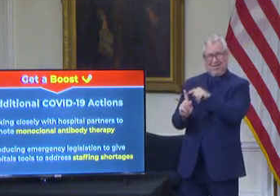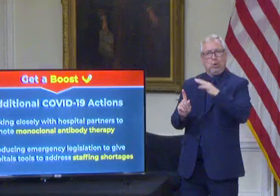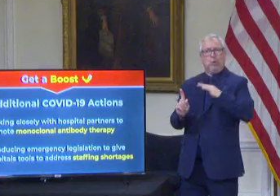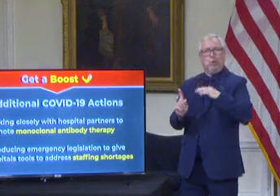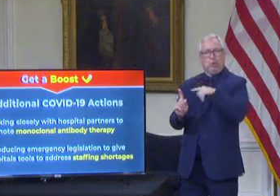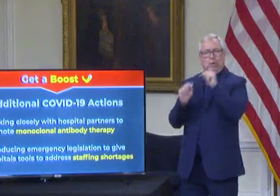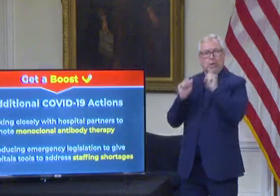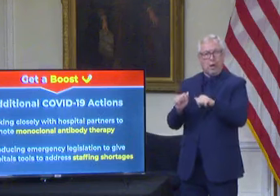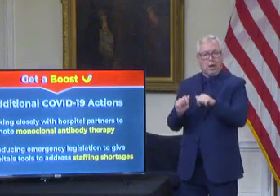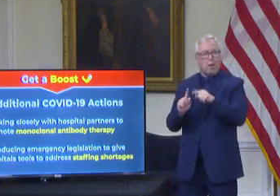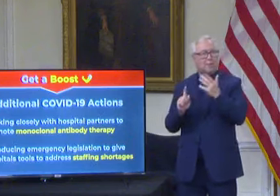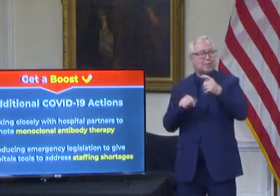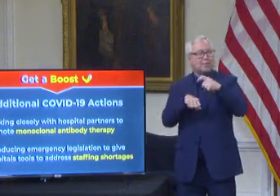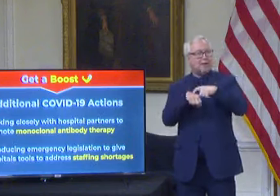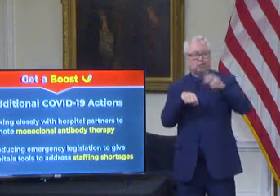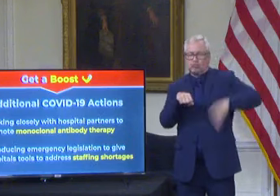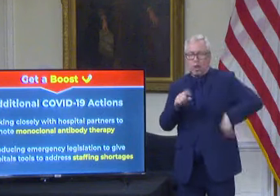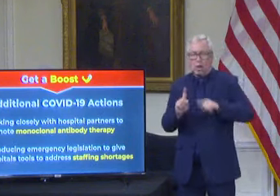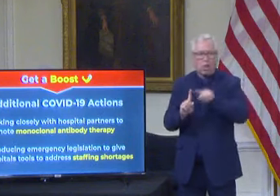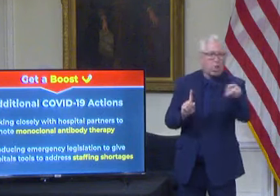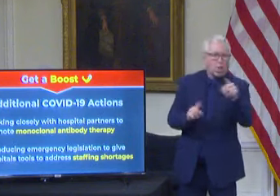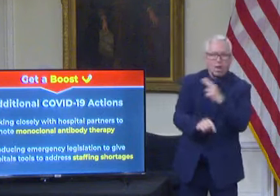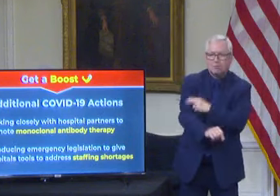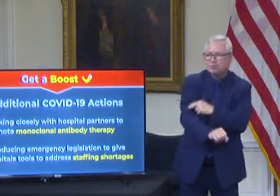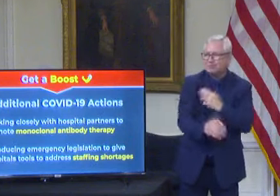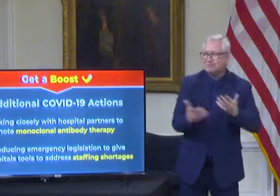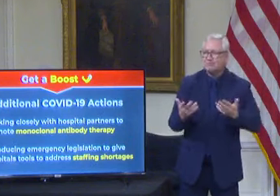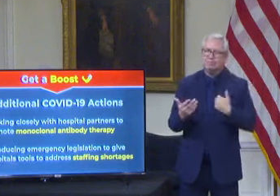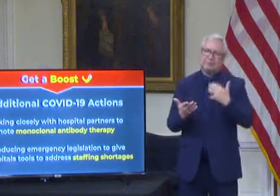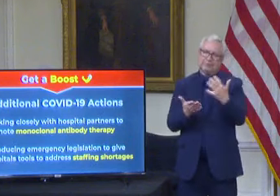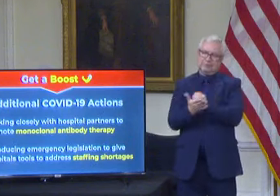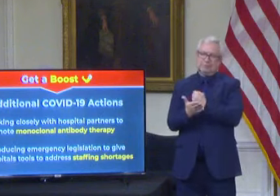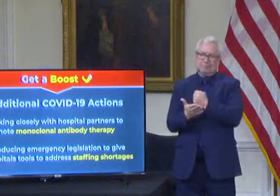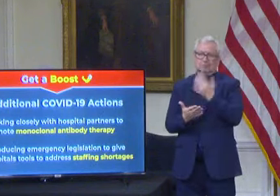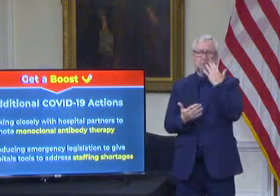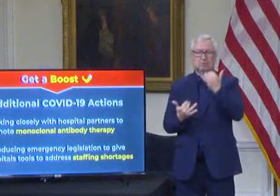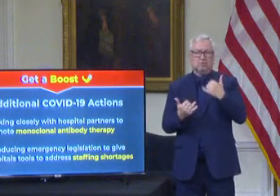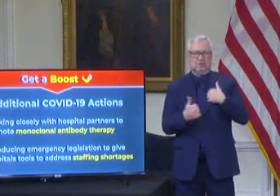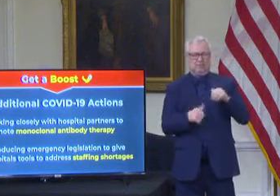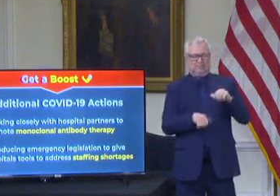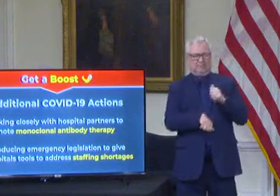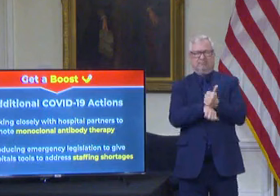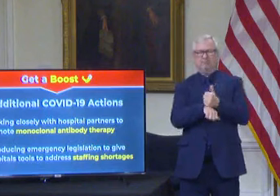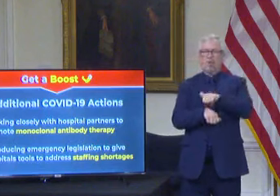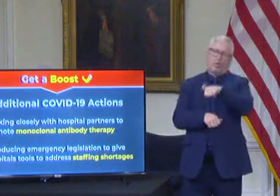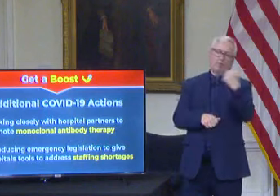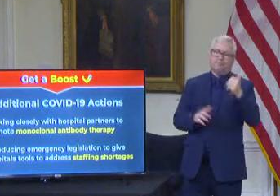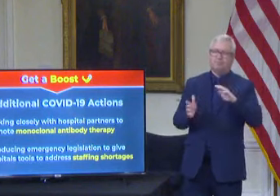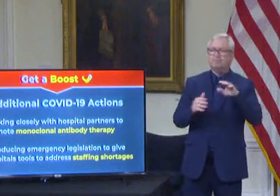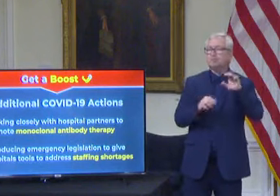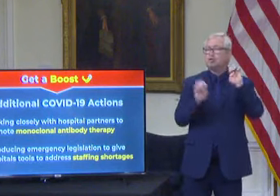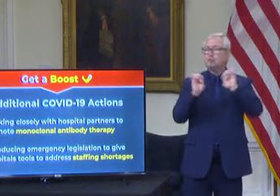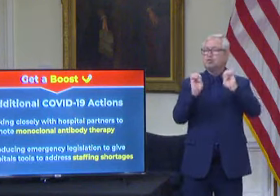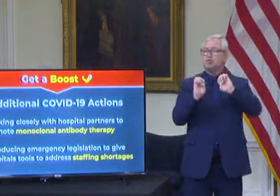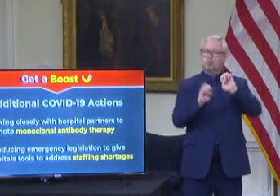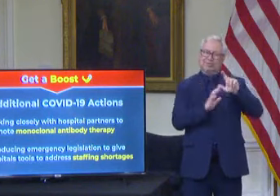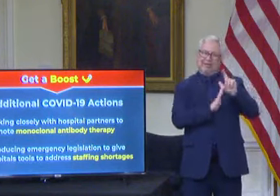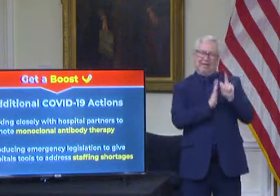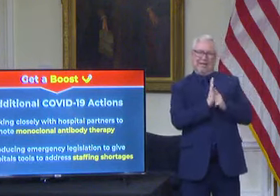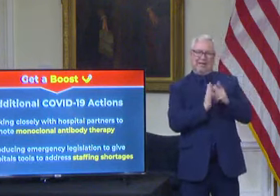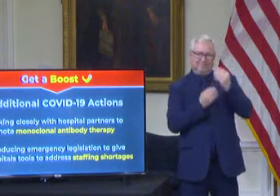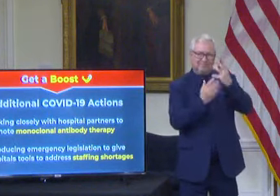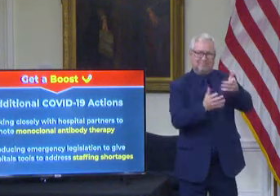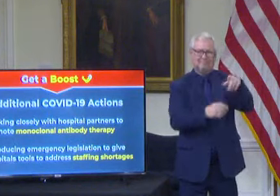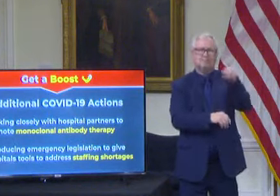We will be introducing emergency legislation to give our hospital systems some tools to address